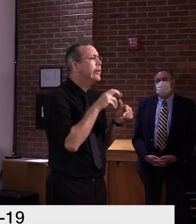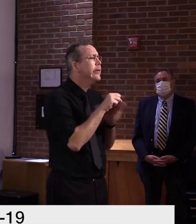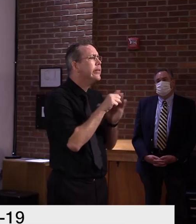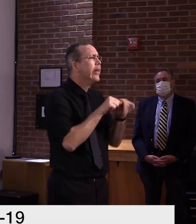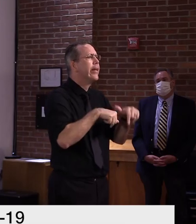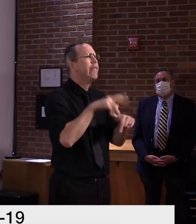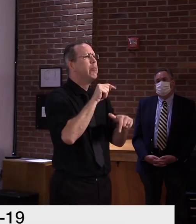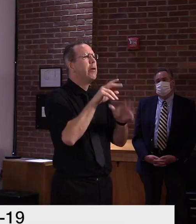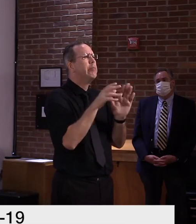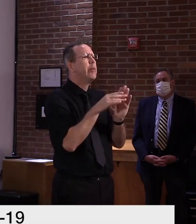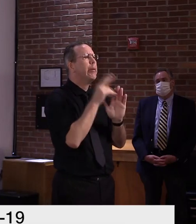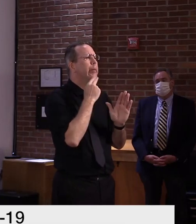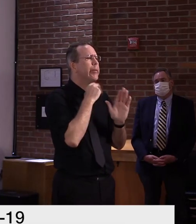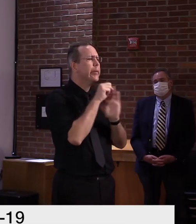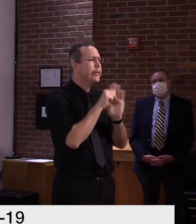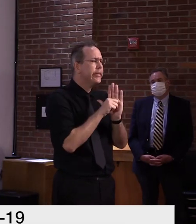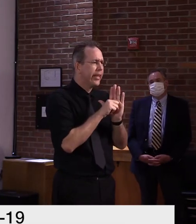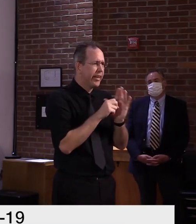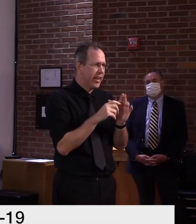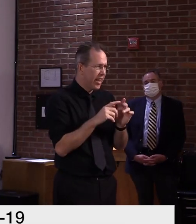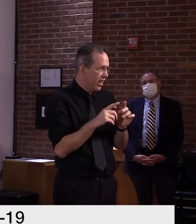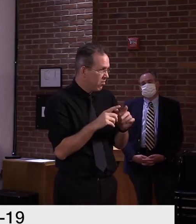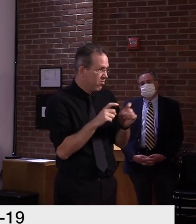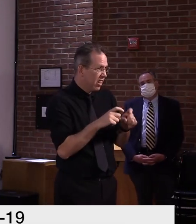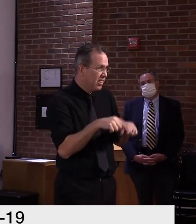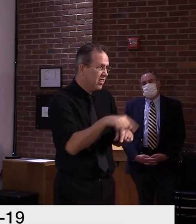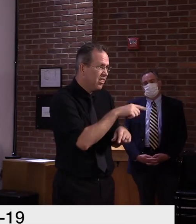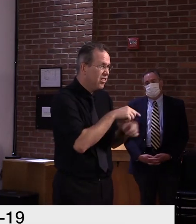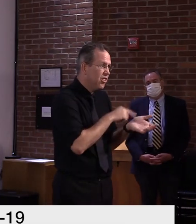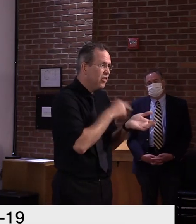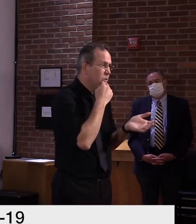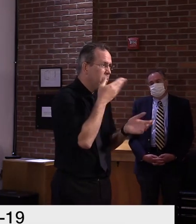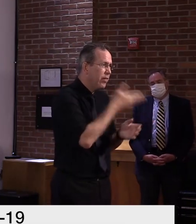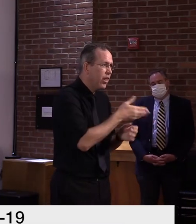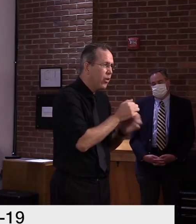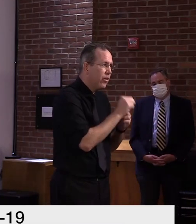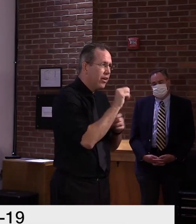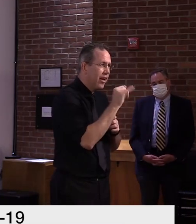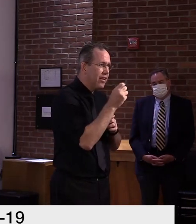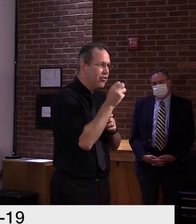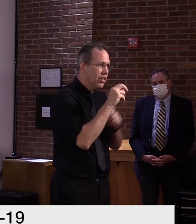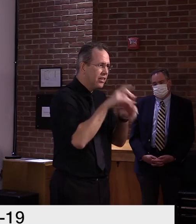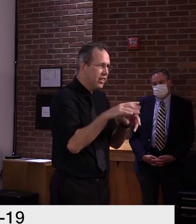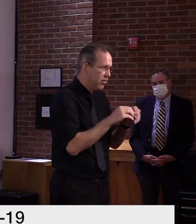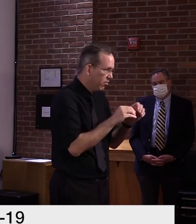where everyone is free of symptoms, um, may not be the best use for them.